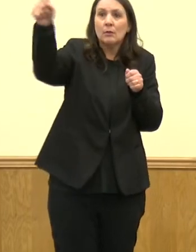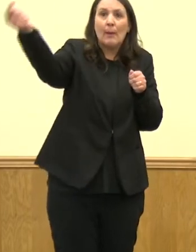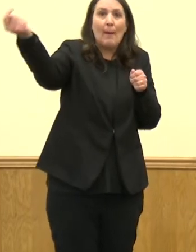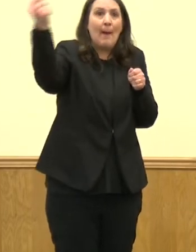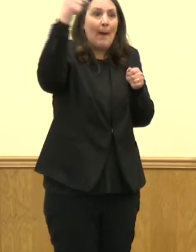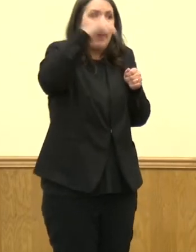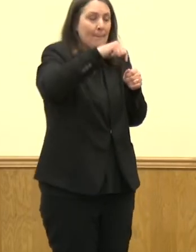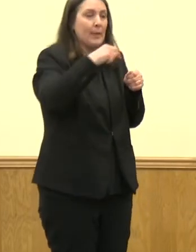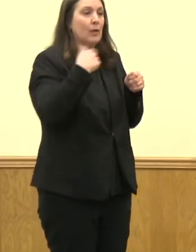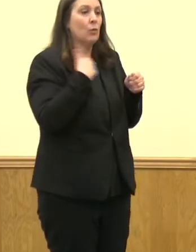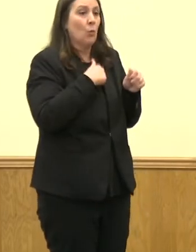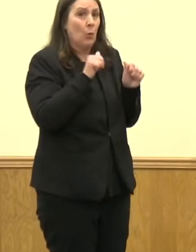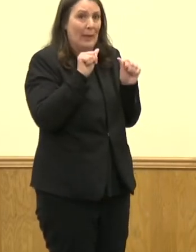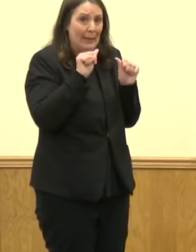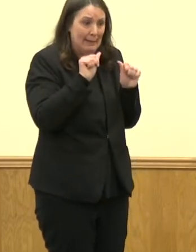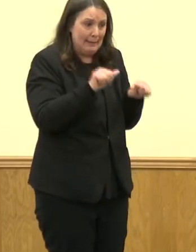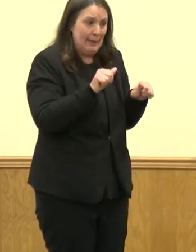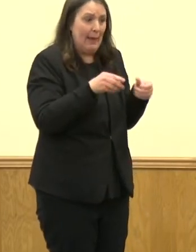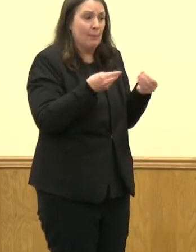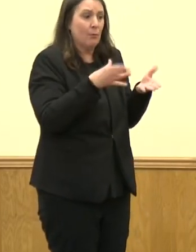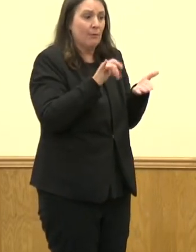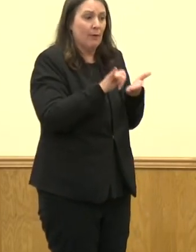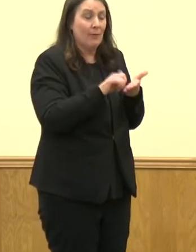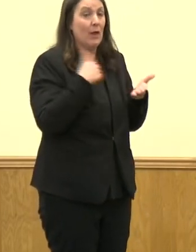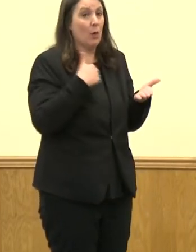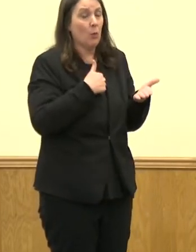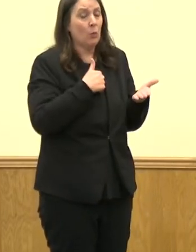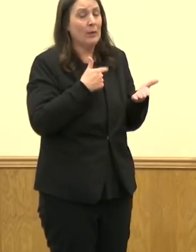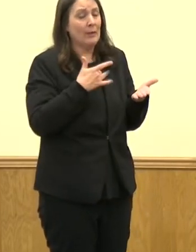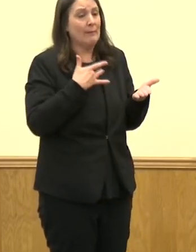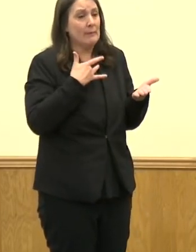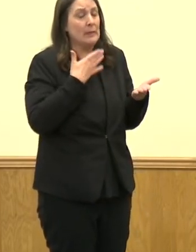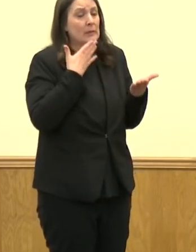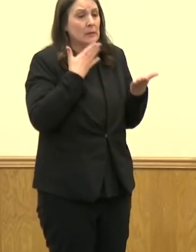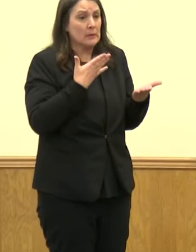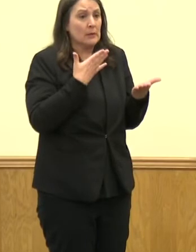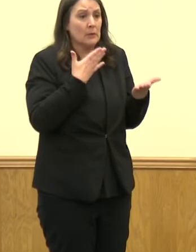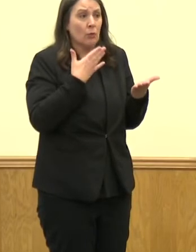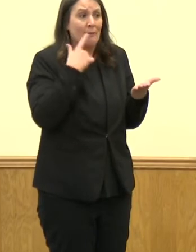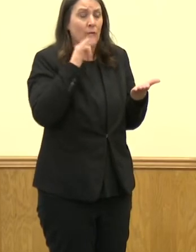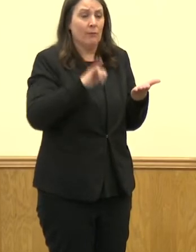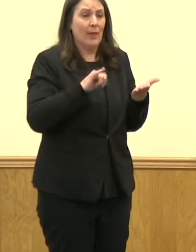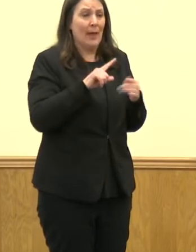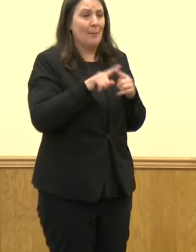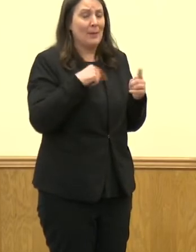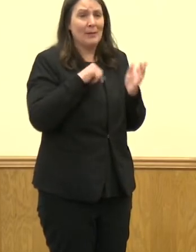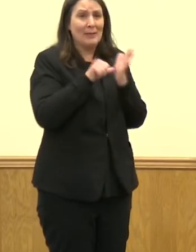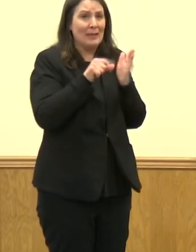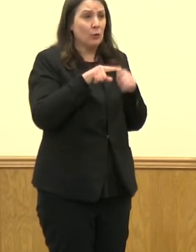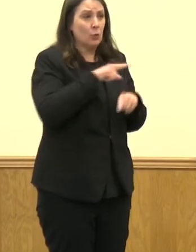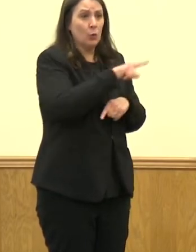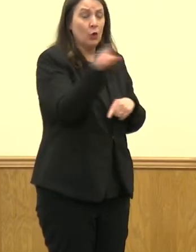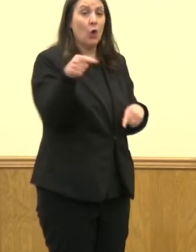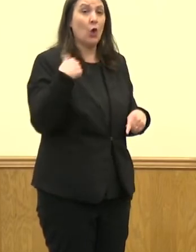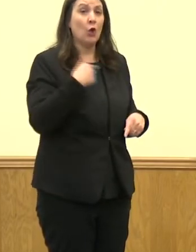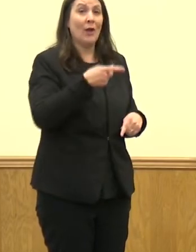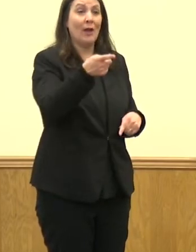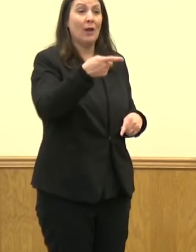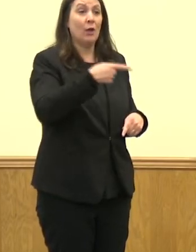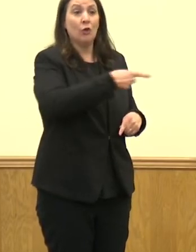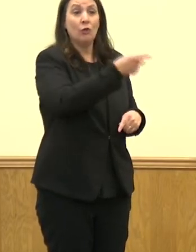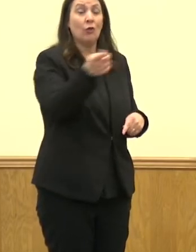so we're grateful that we can do that. But I would reiterate what's been said before. We can't let our guard down.